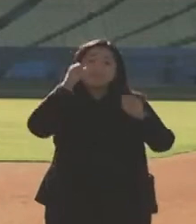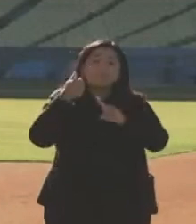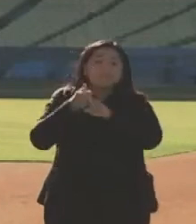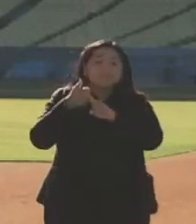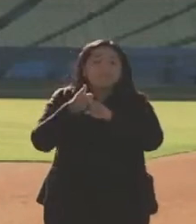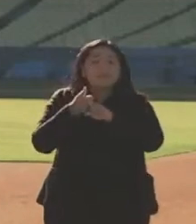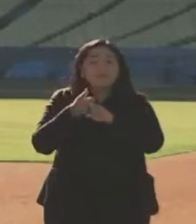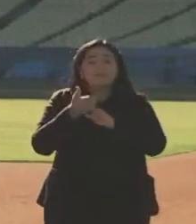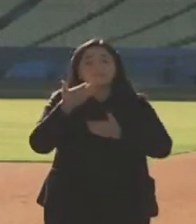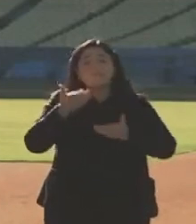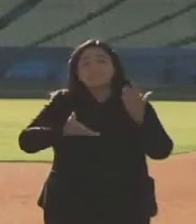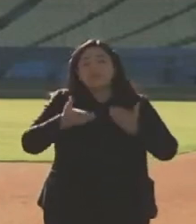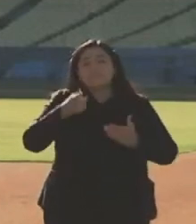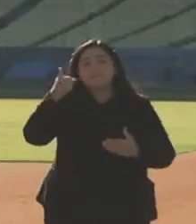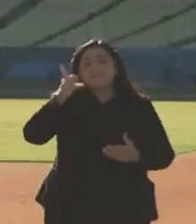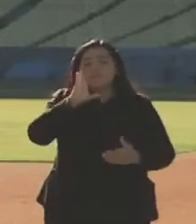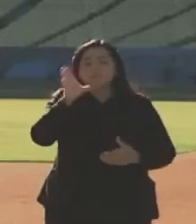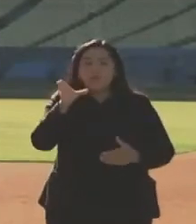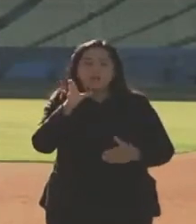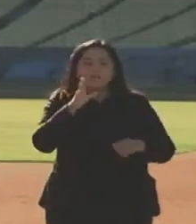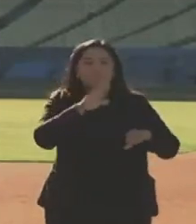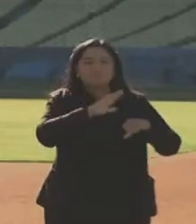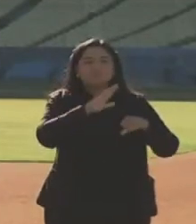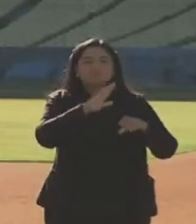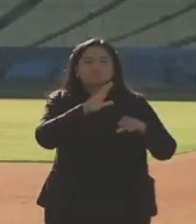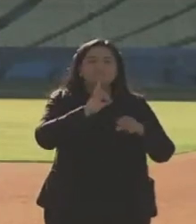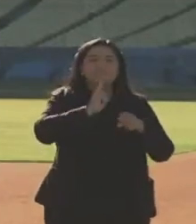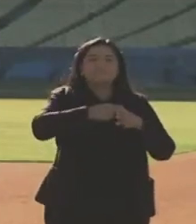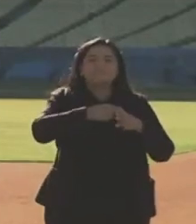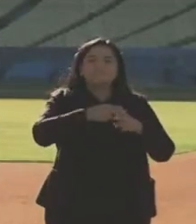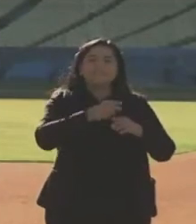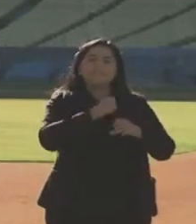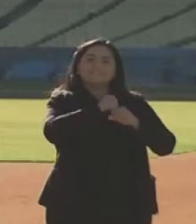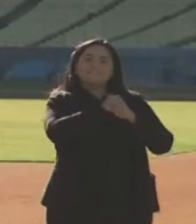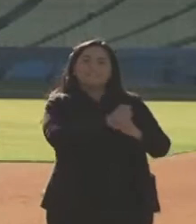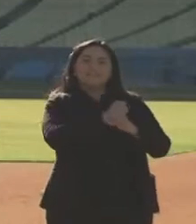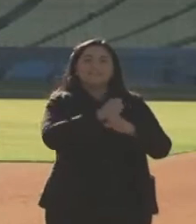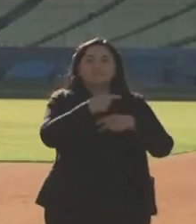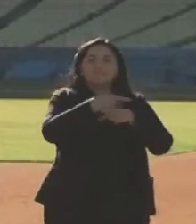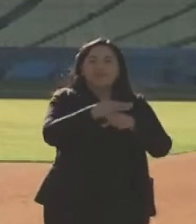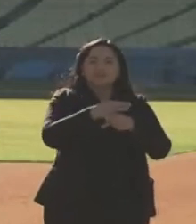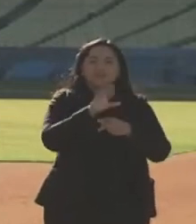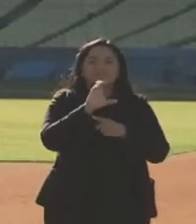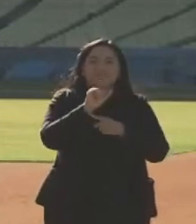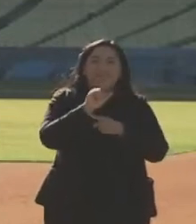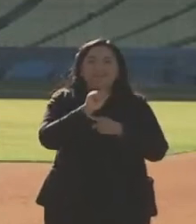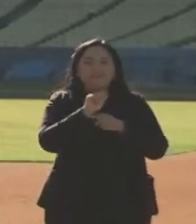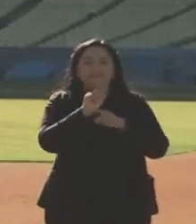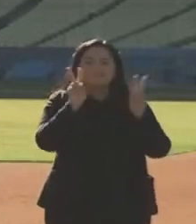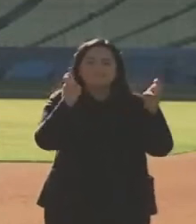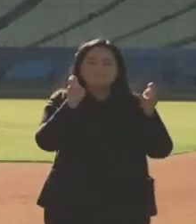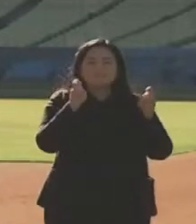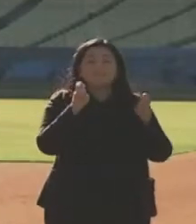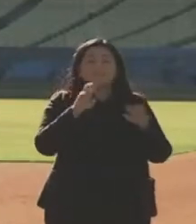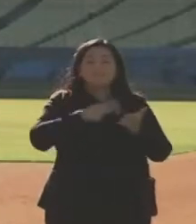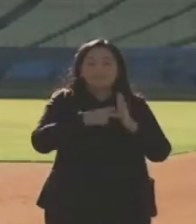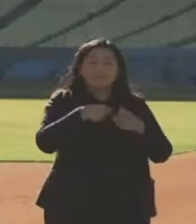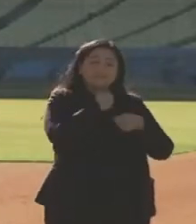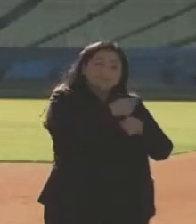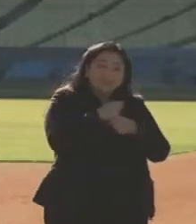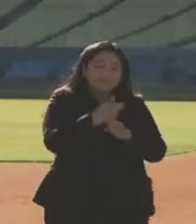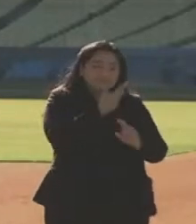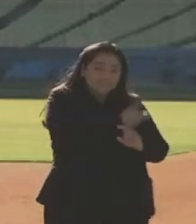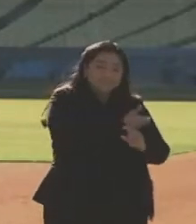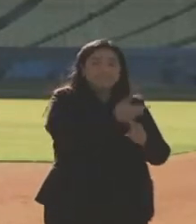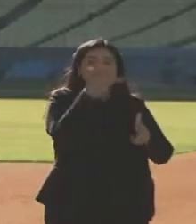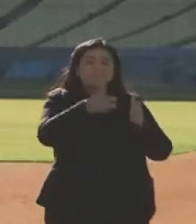call upon the Defense Production Act to get the necessary vaccinations in production and out to people in the states. So